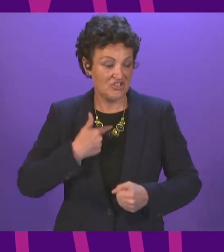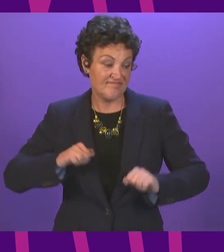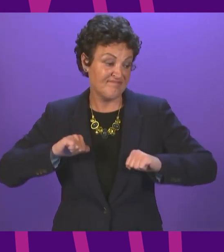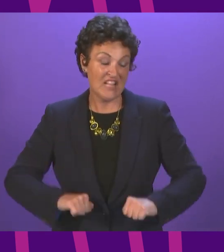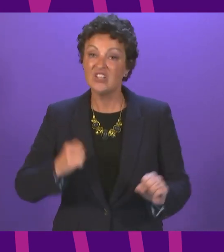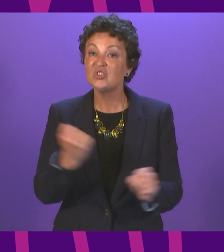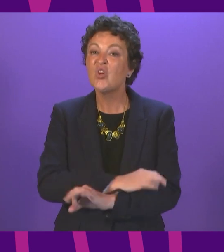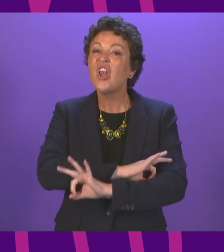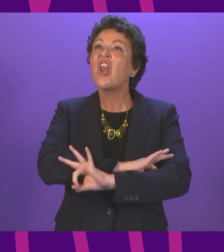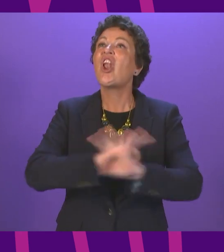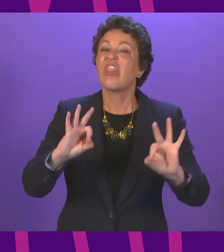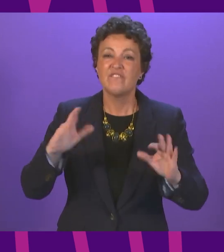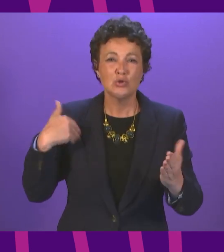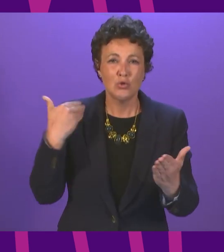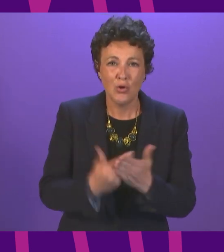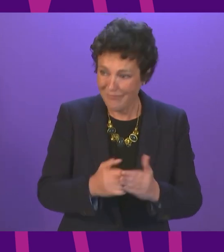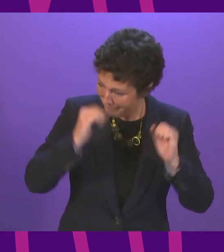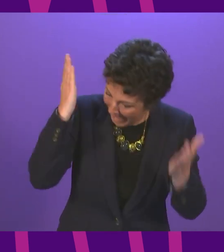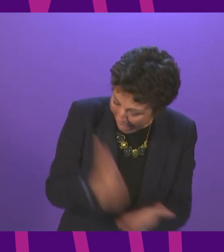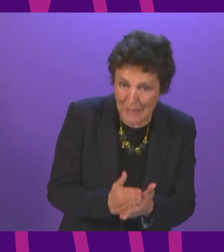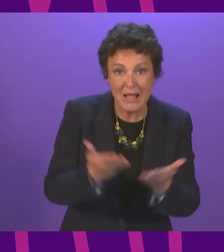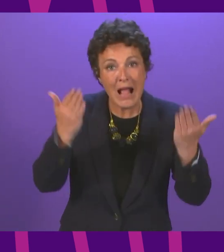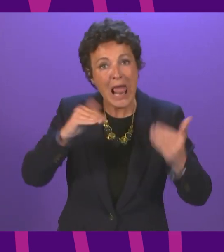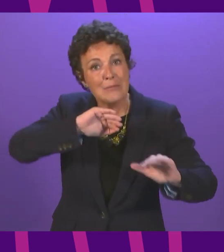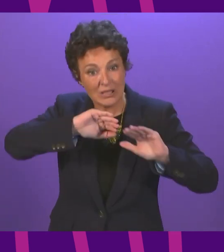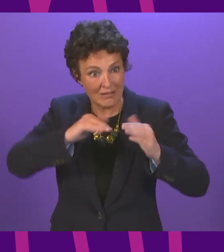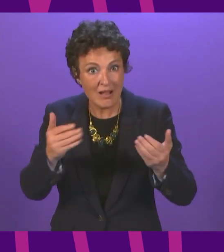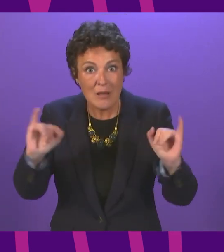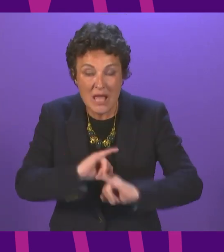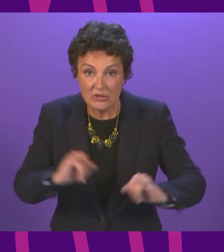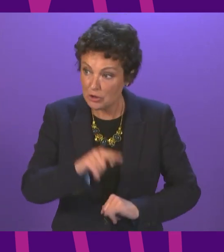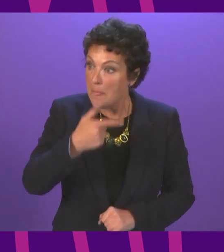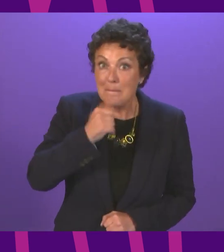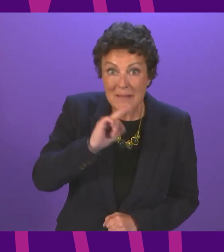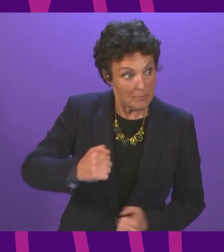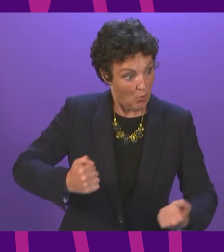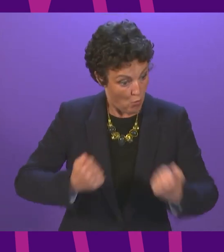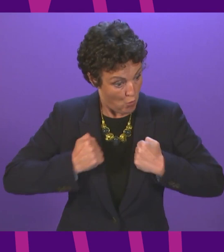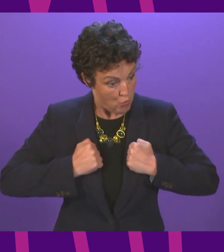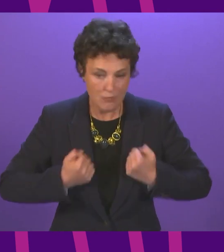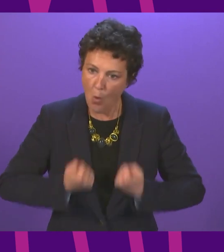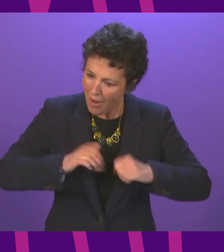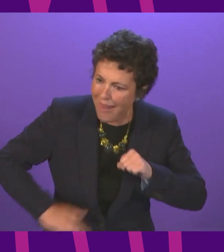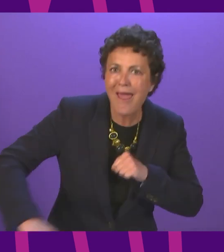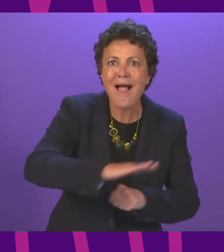There is a climate emergency. The custodians of our land are key to protect and meet these biodiversity targets. So today, will she